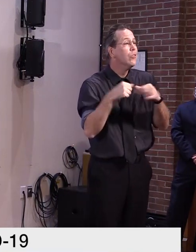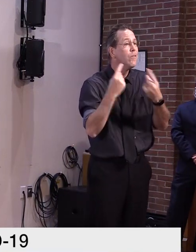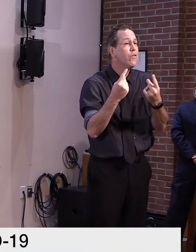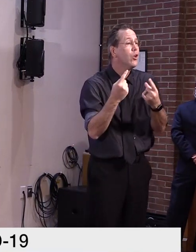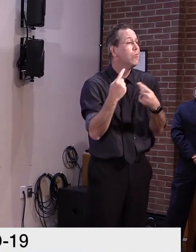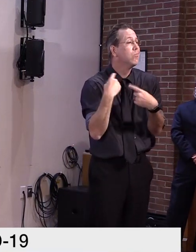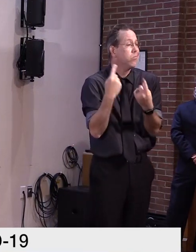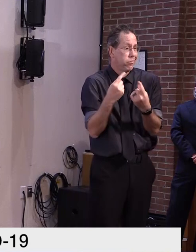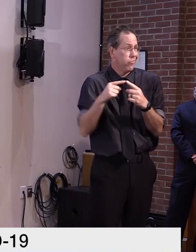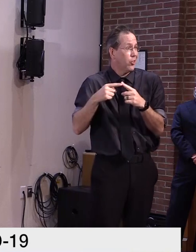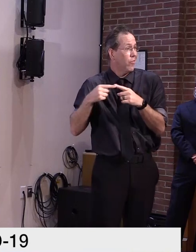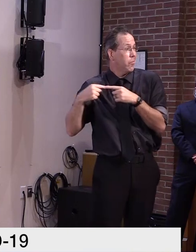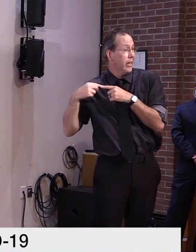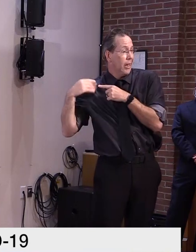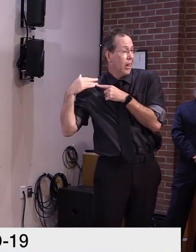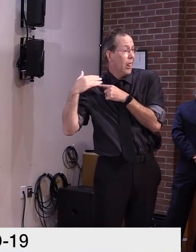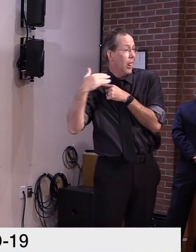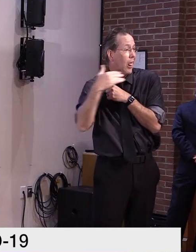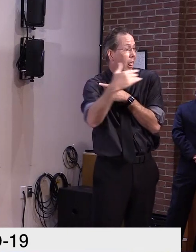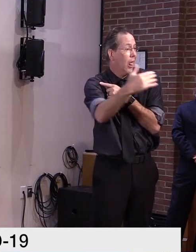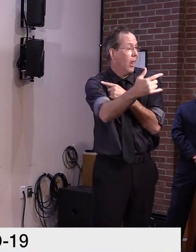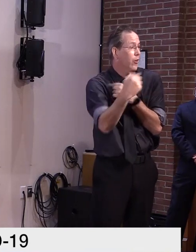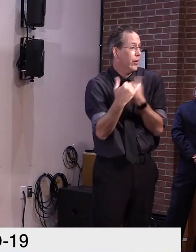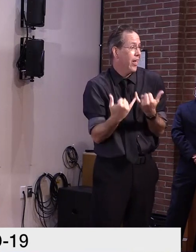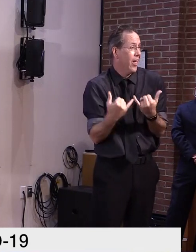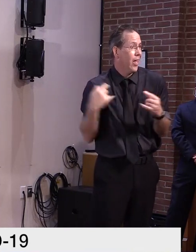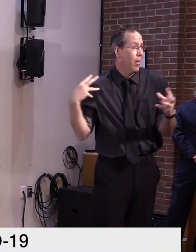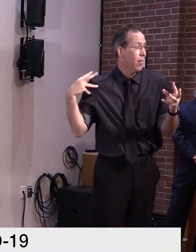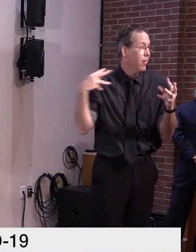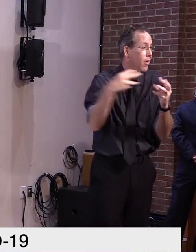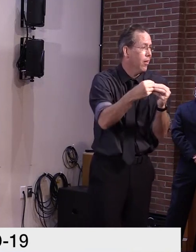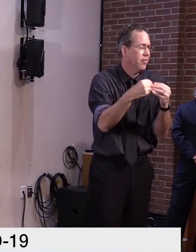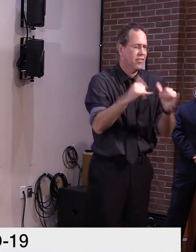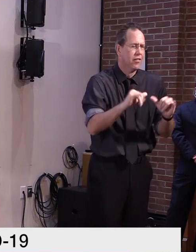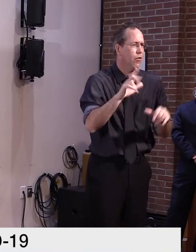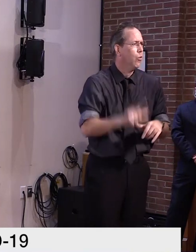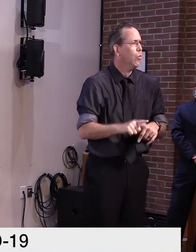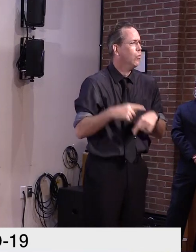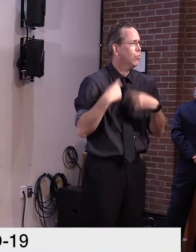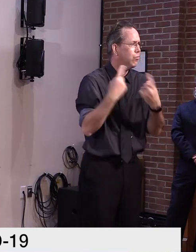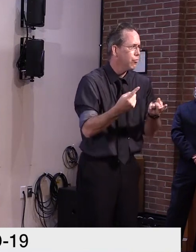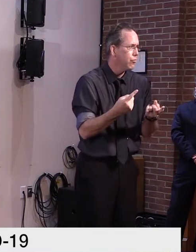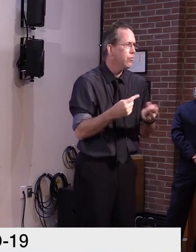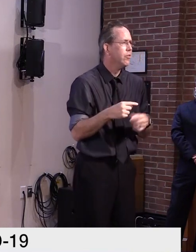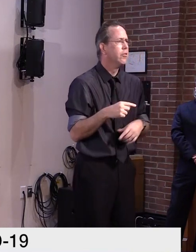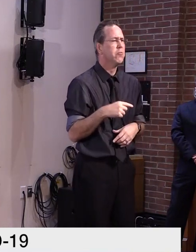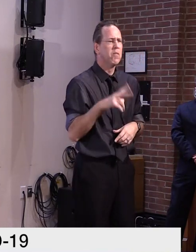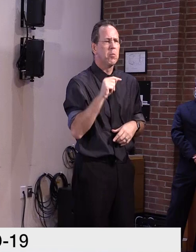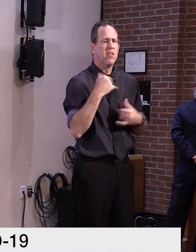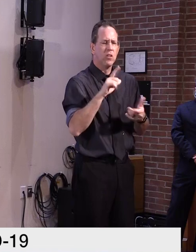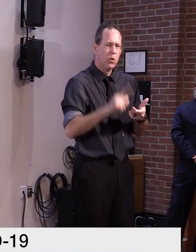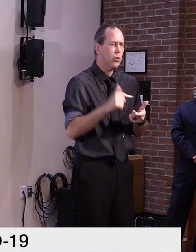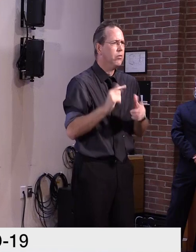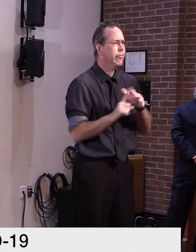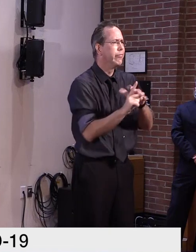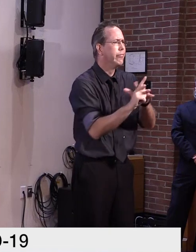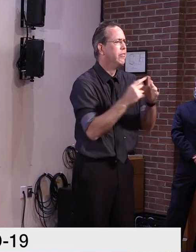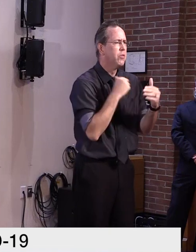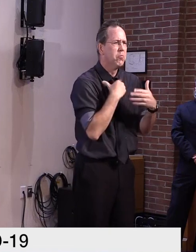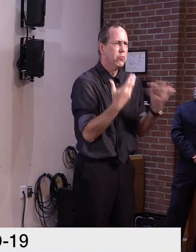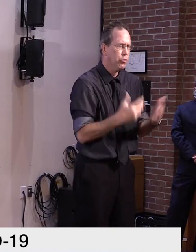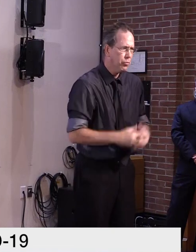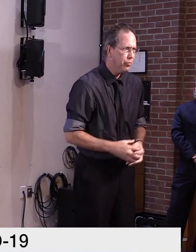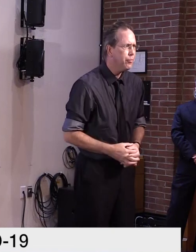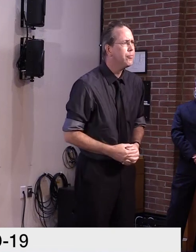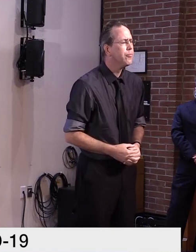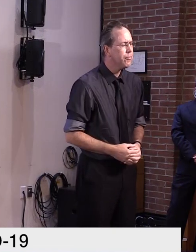pandemic as well. So certainly it's always good to have low cases, but particularly good to be hitting this low case period